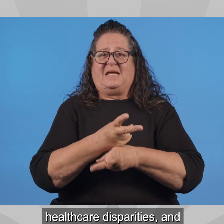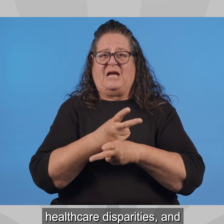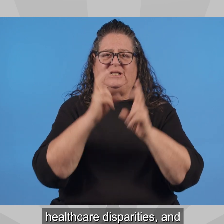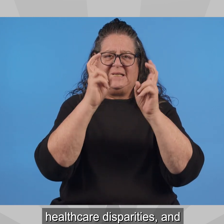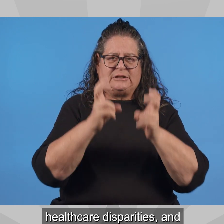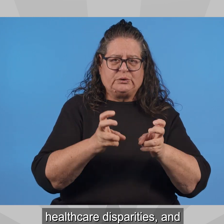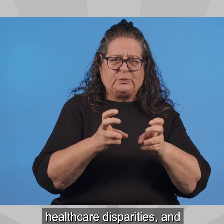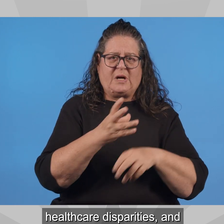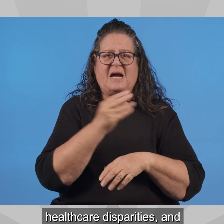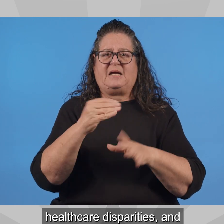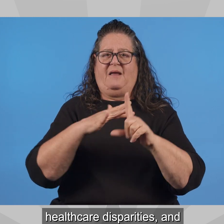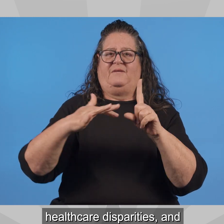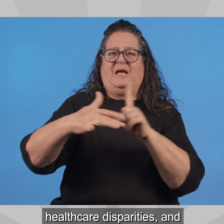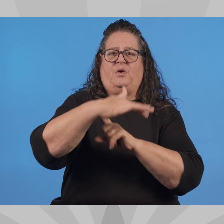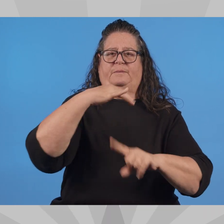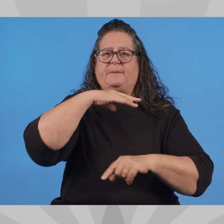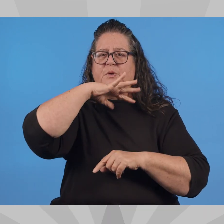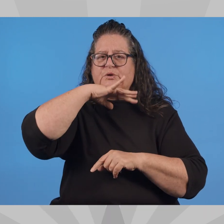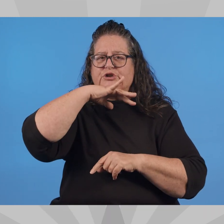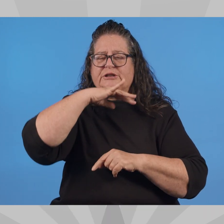and environmental pollution.